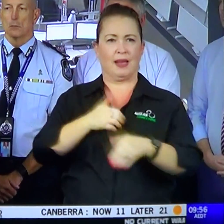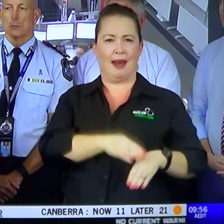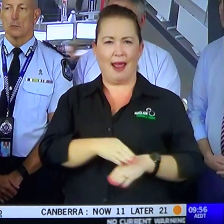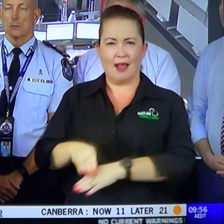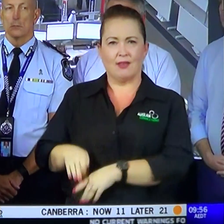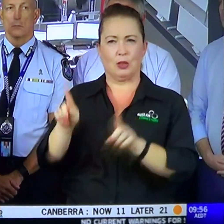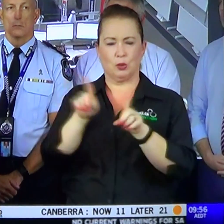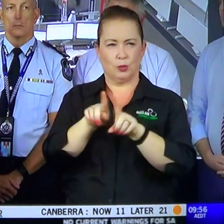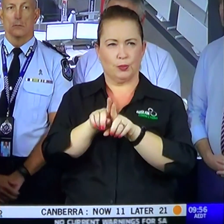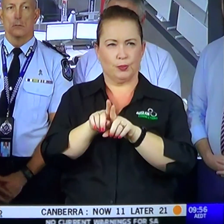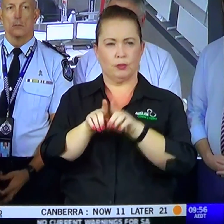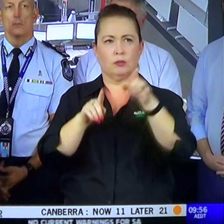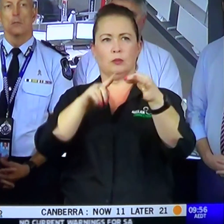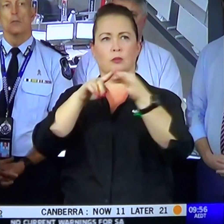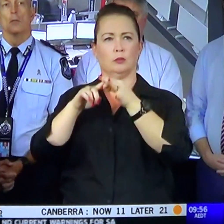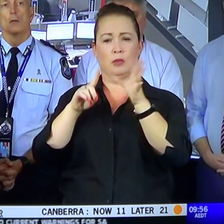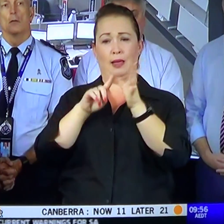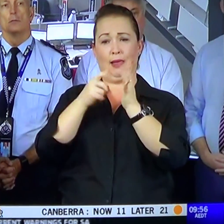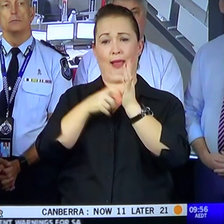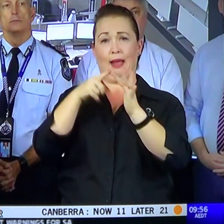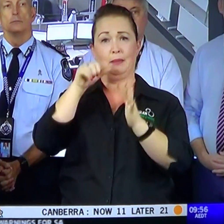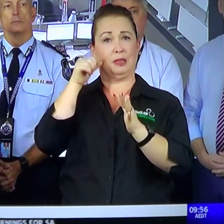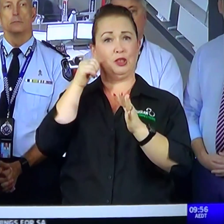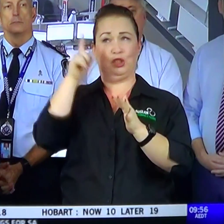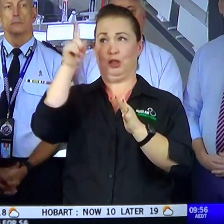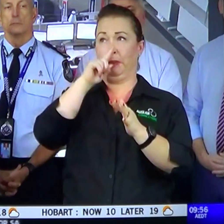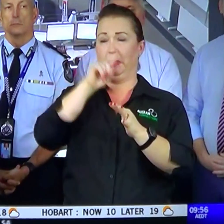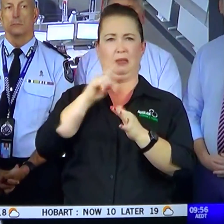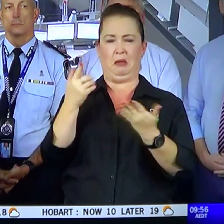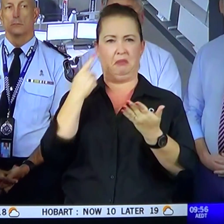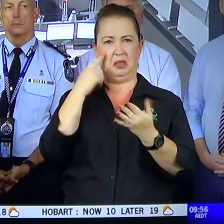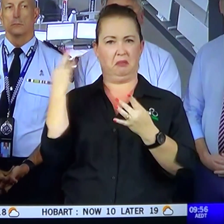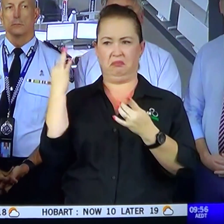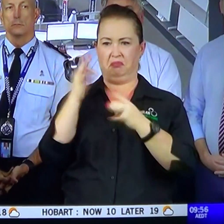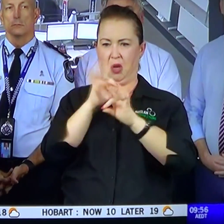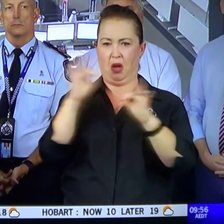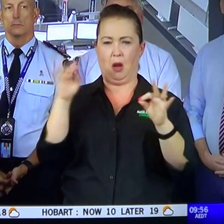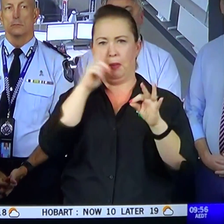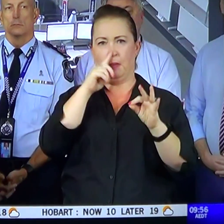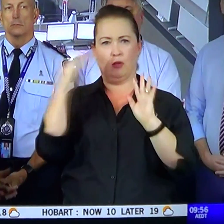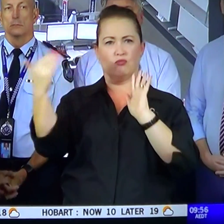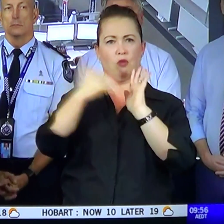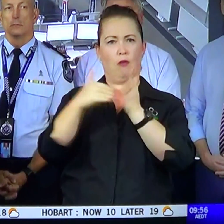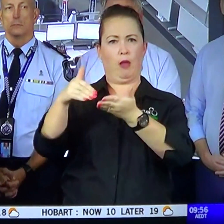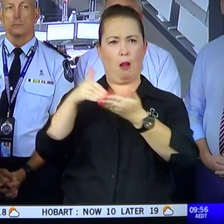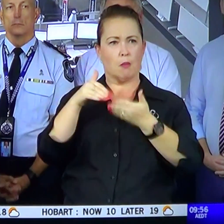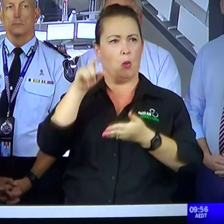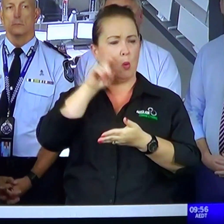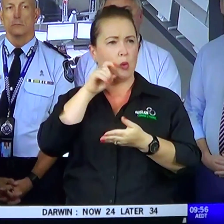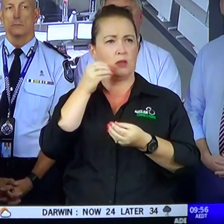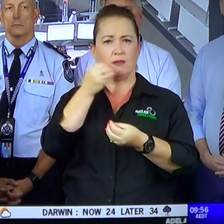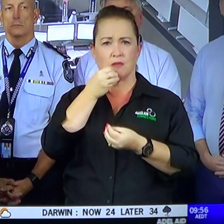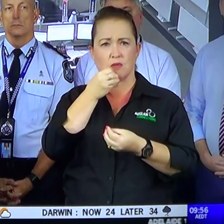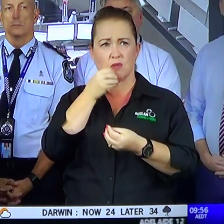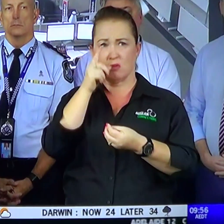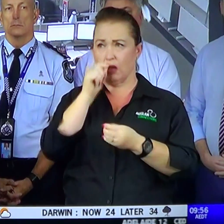as well. Premier, Airlie Beach people are complaining that they haven't seen anyone over the last two or three days to help with water and food. Can